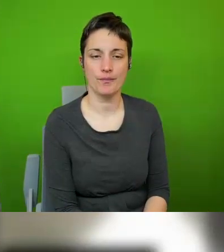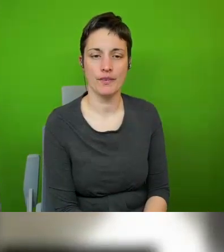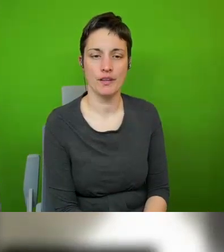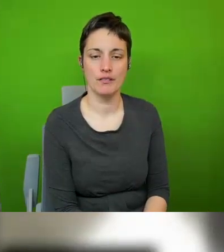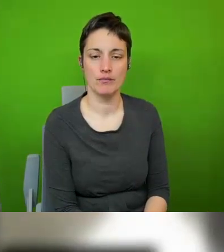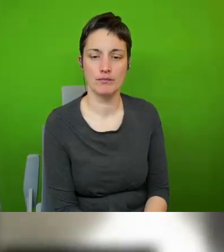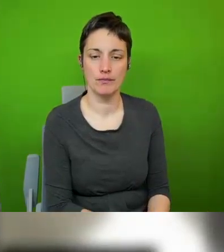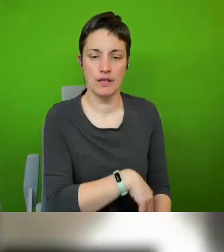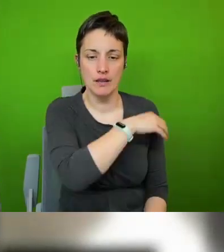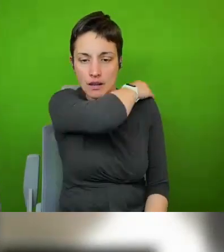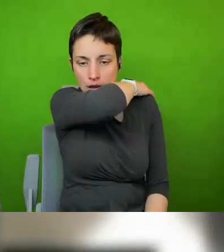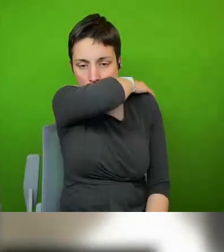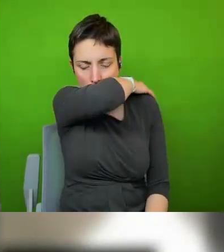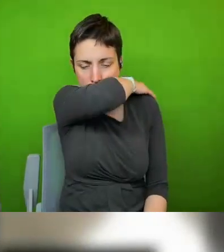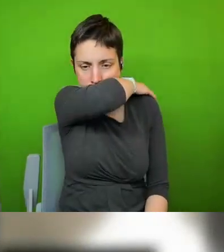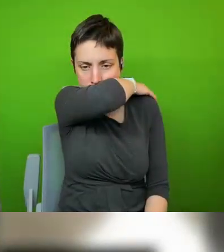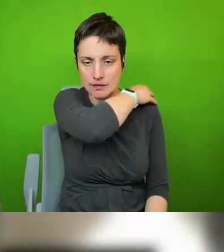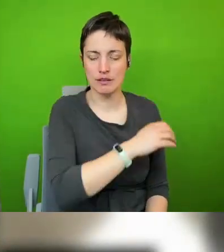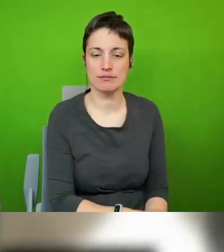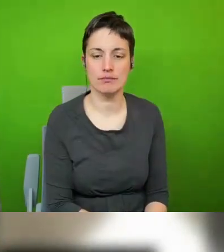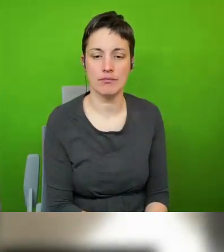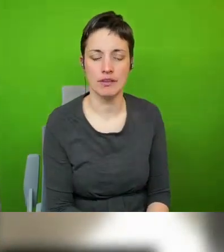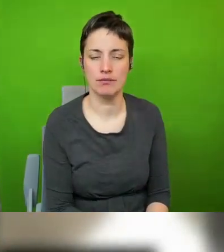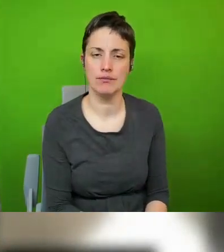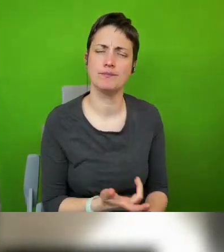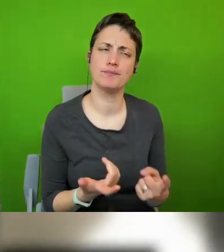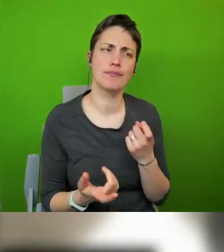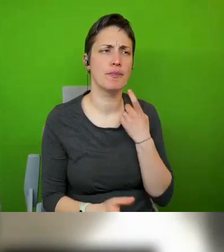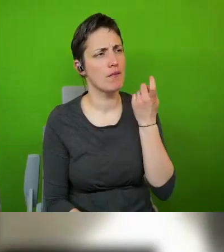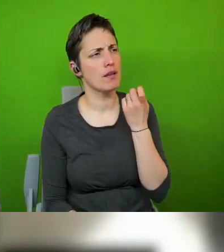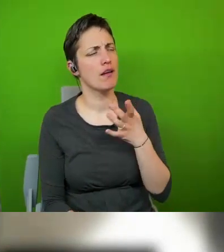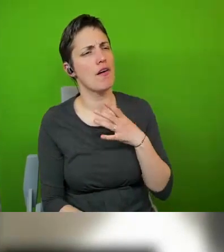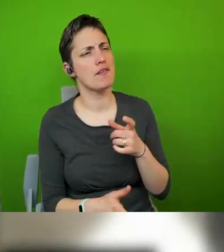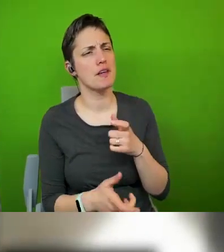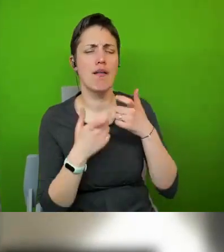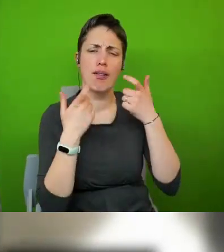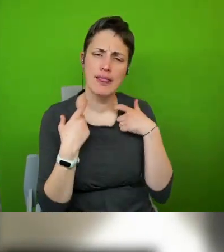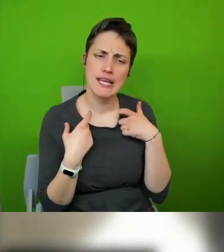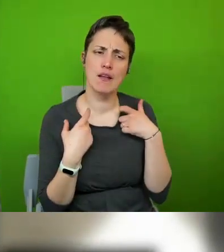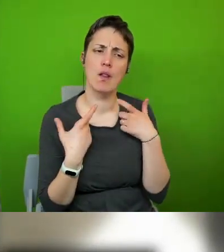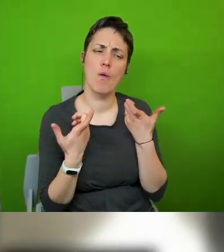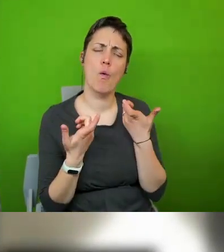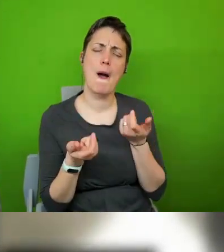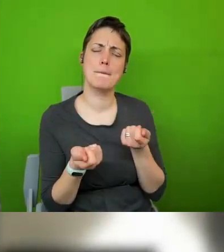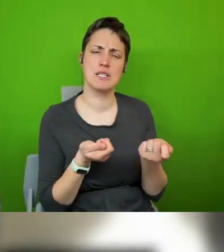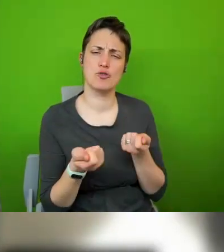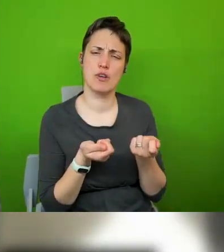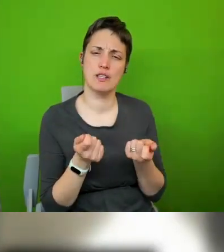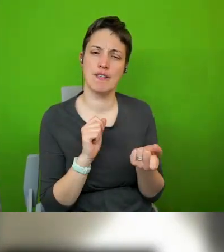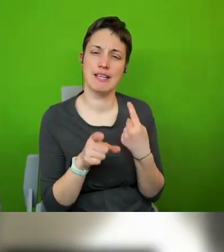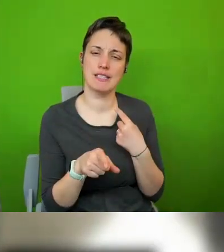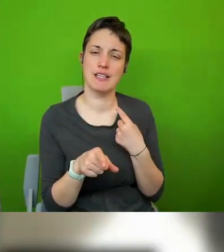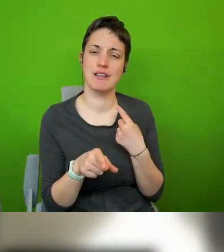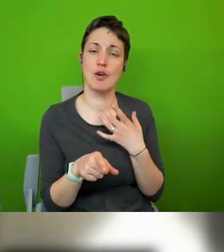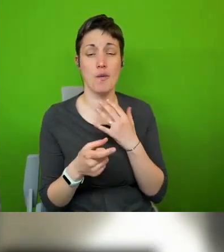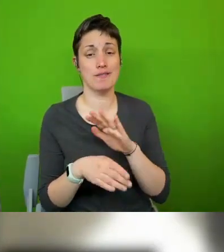there's there's of course a um a legal or administrative answer that needs to be given and that needs to be taken serious that you have very different setups